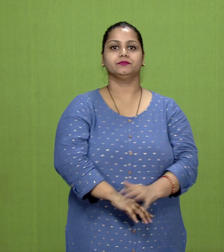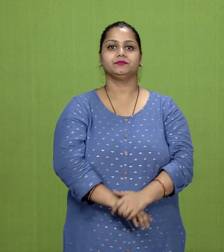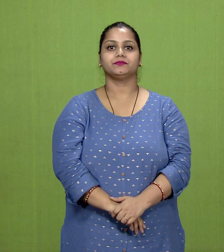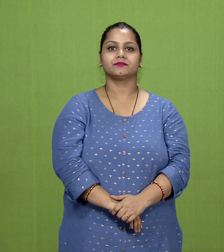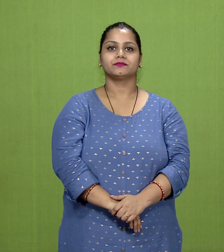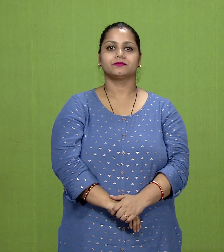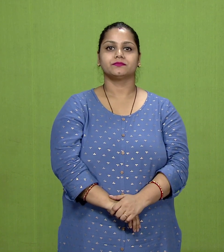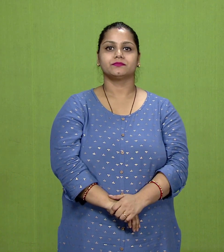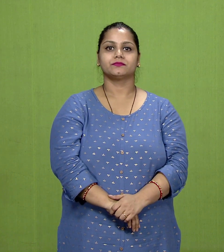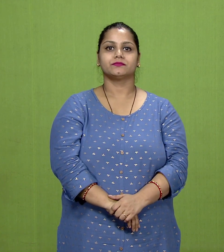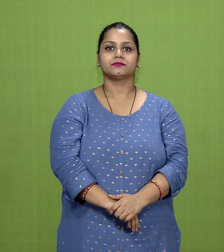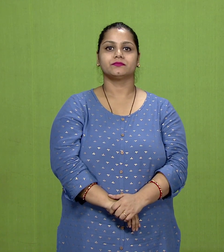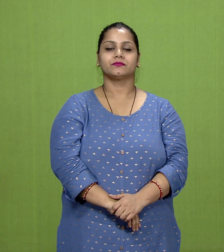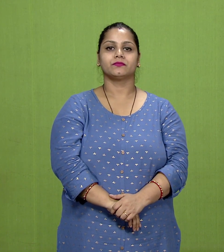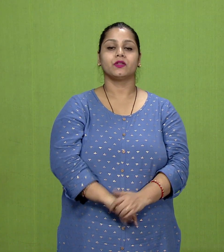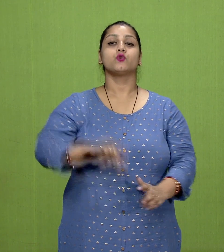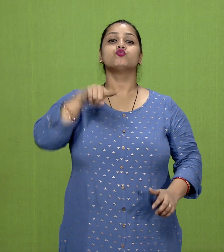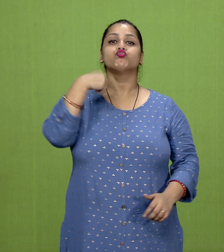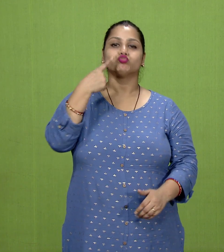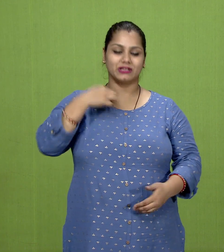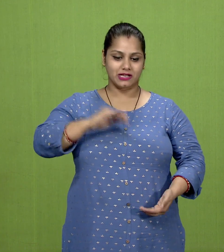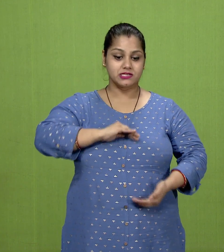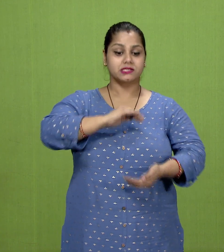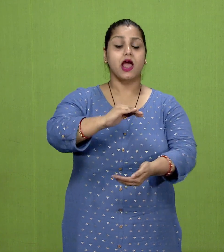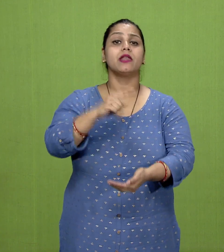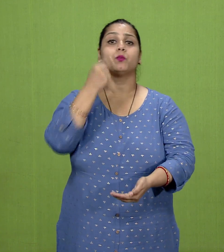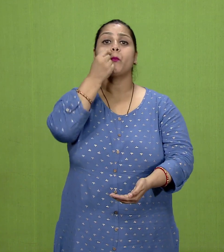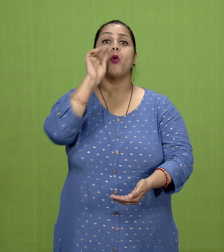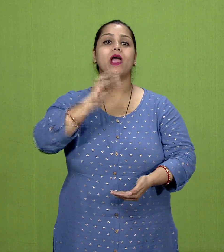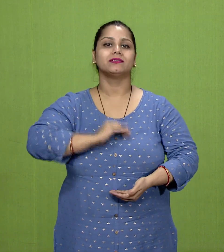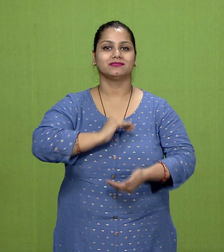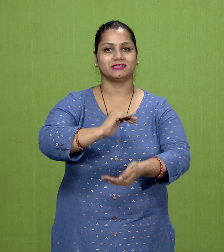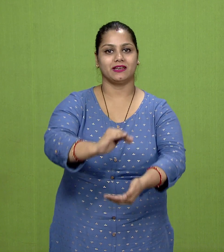He was the son of Shudhodhana,